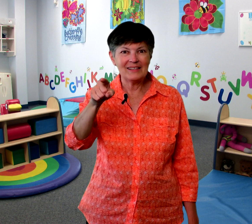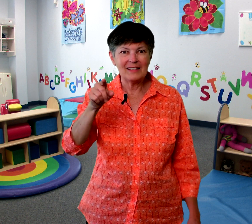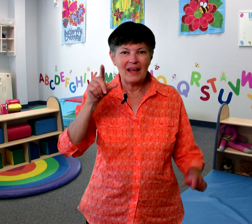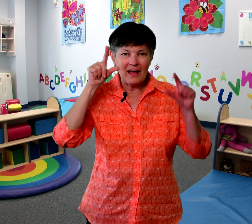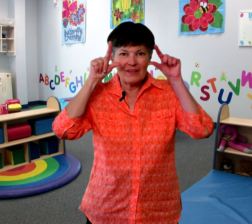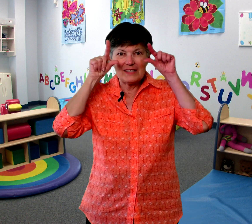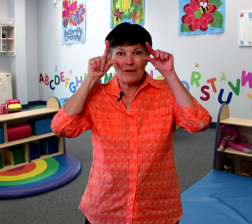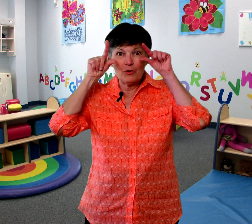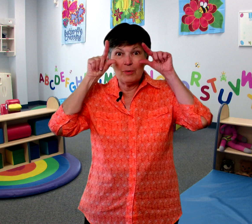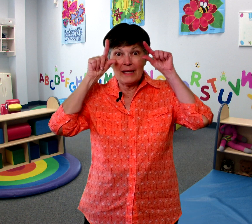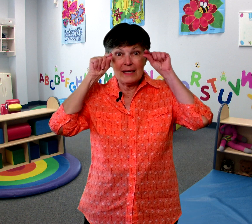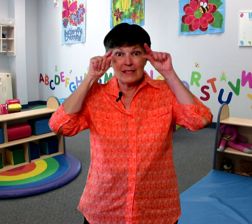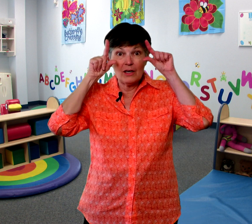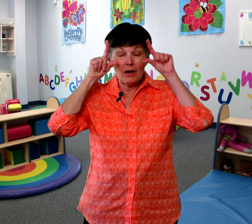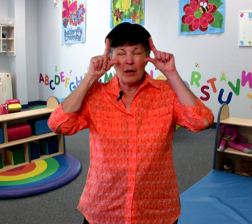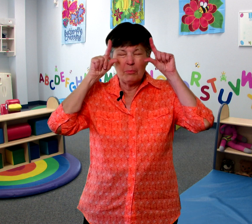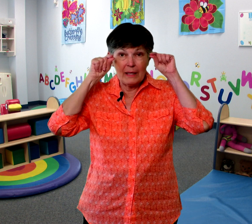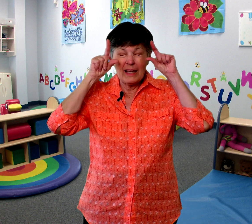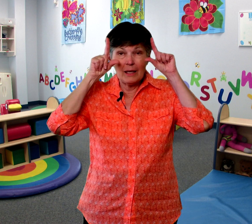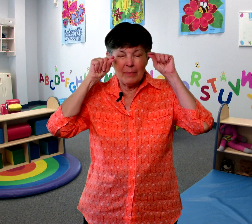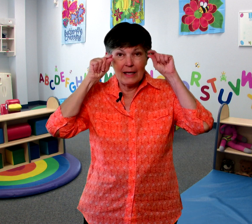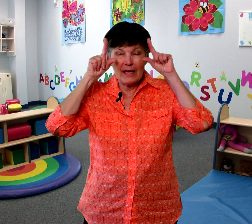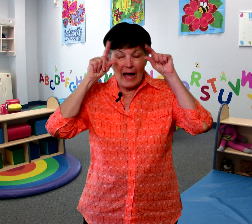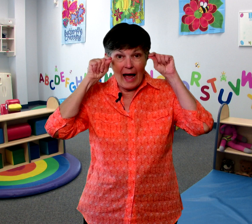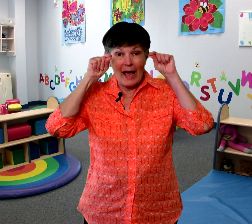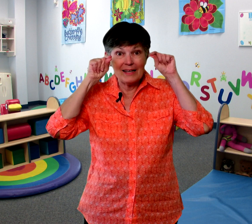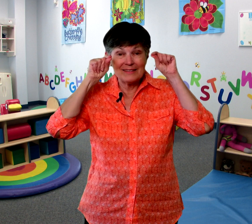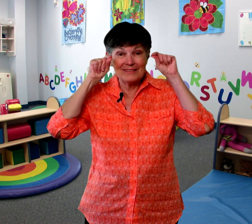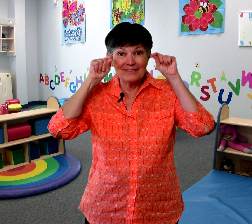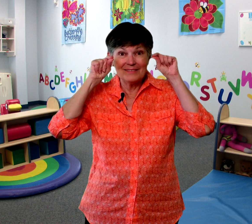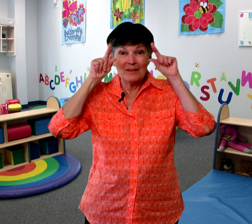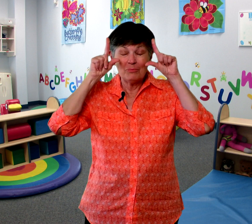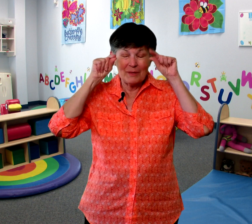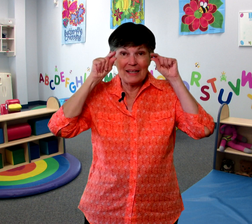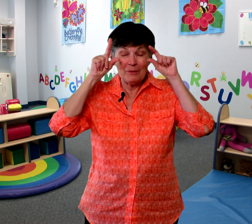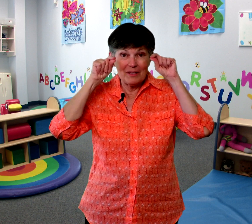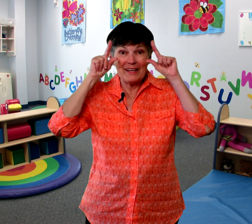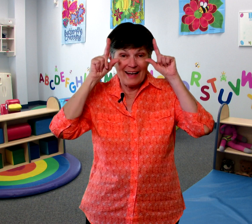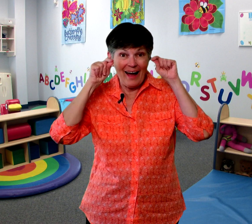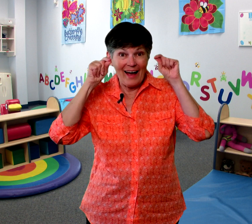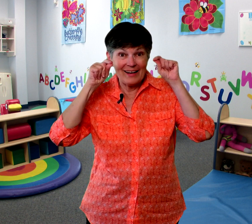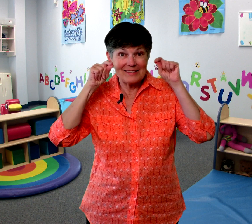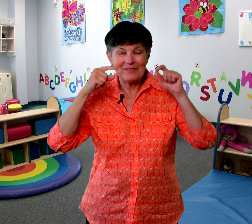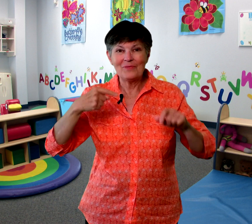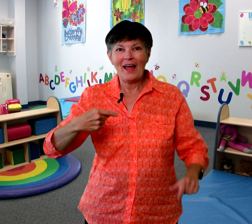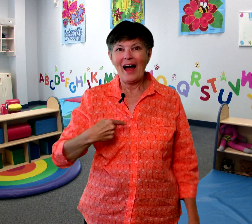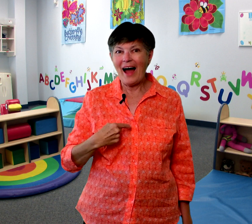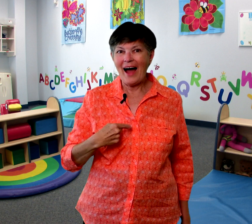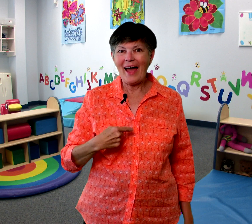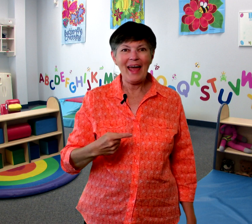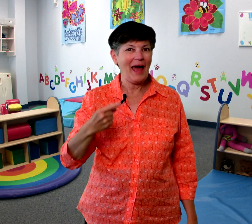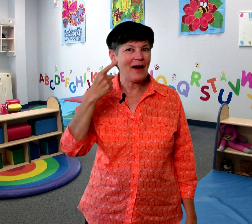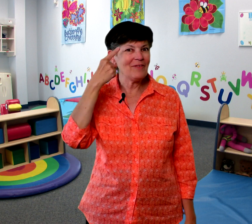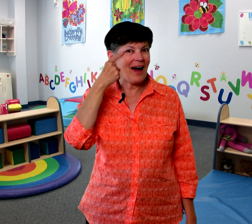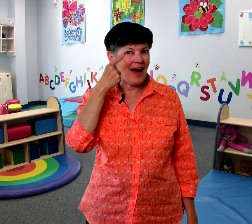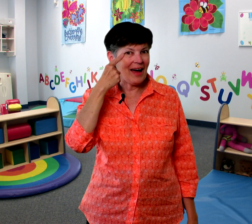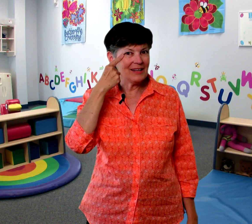and the sign for blink is here blinky blinky eyes blinky blinky eyes I have eyes